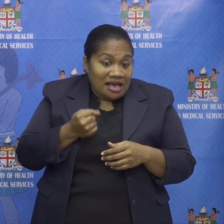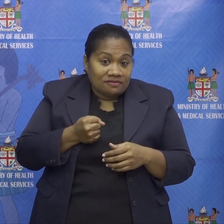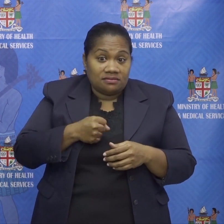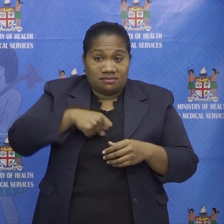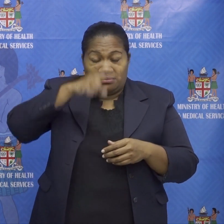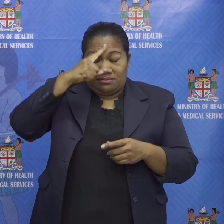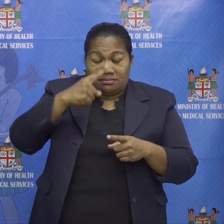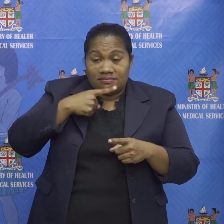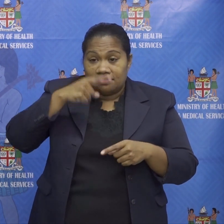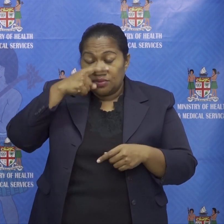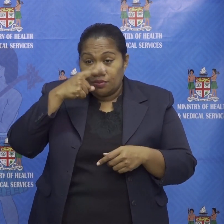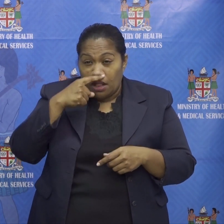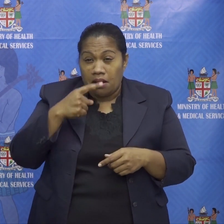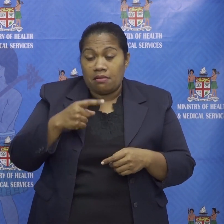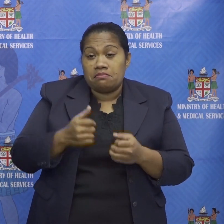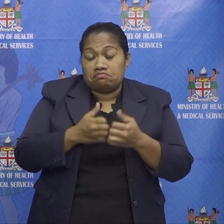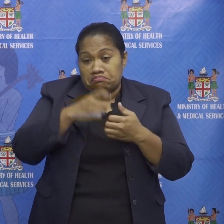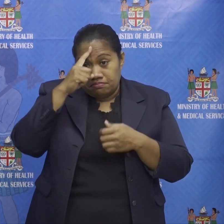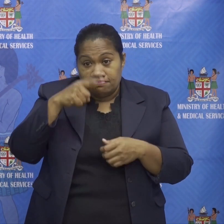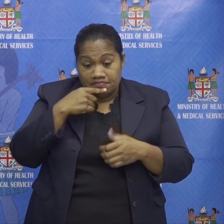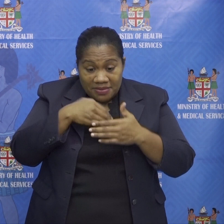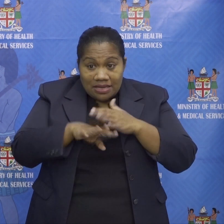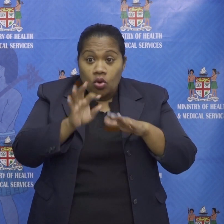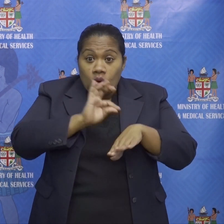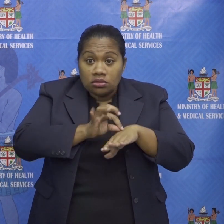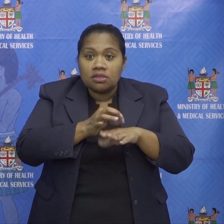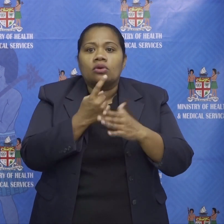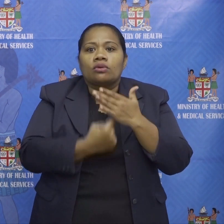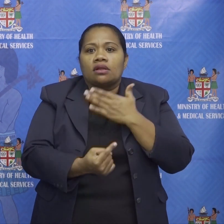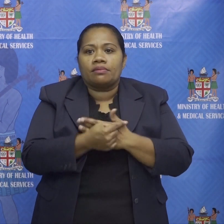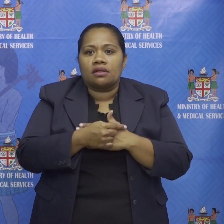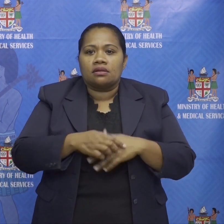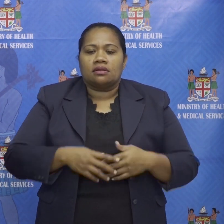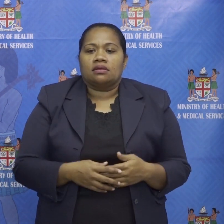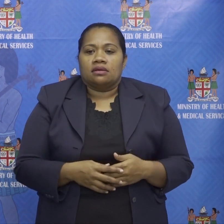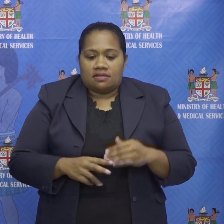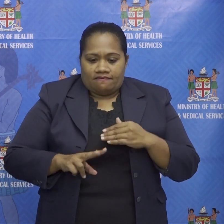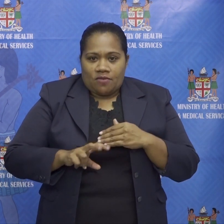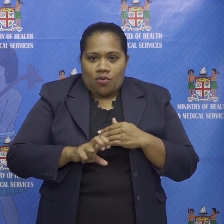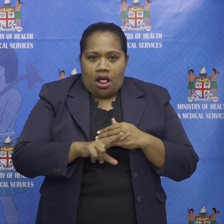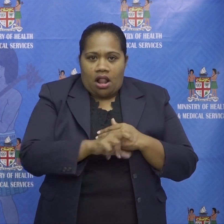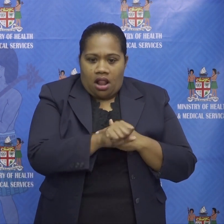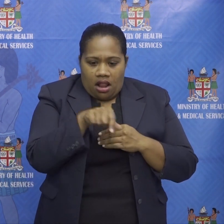in hospitals then the viral load around the environment will start to increase